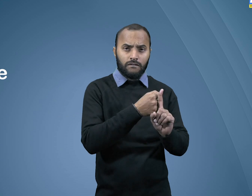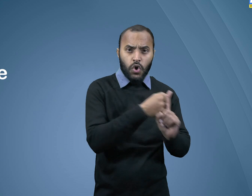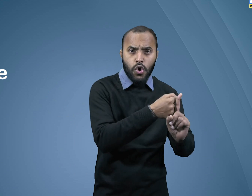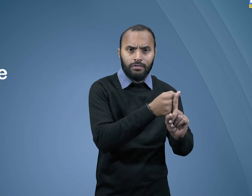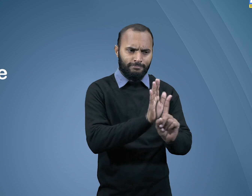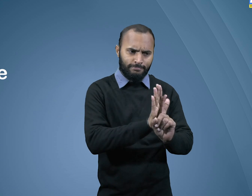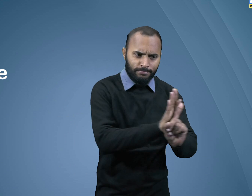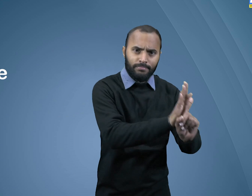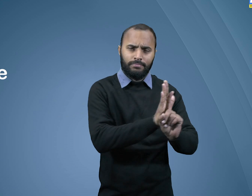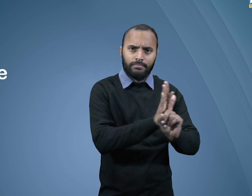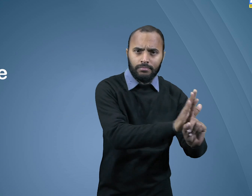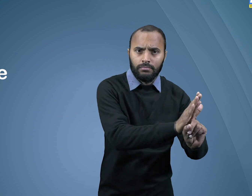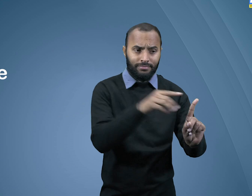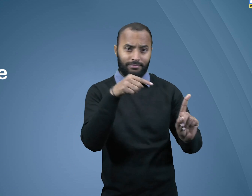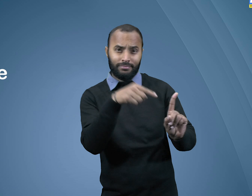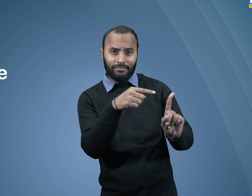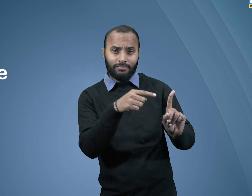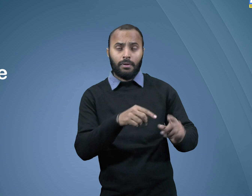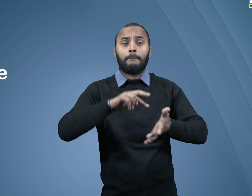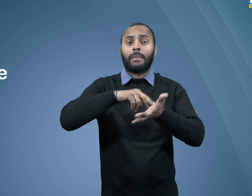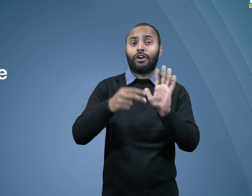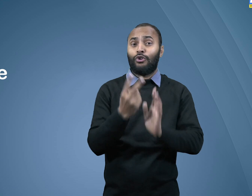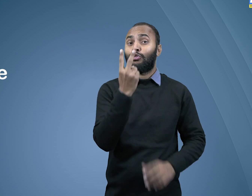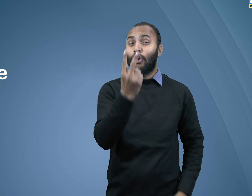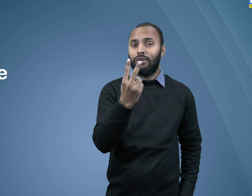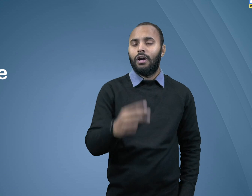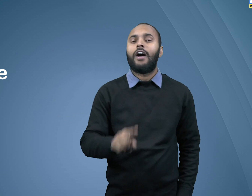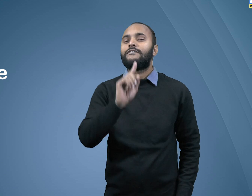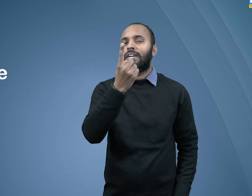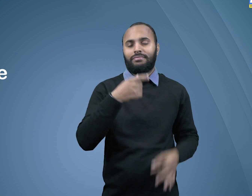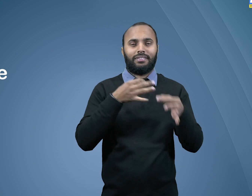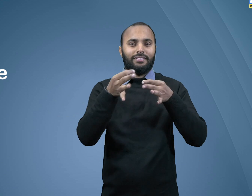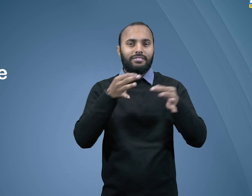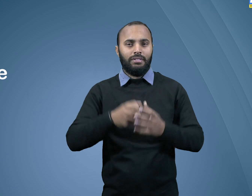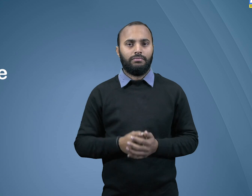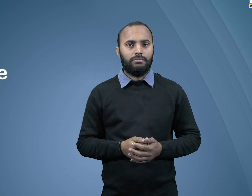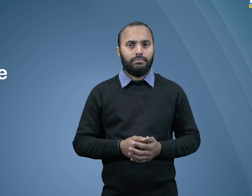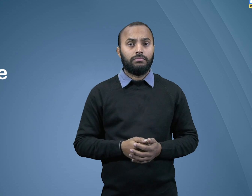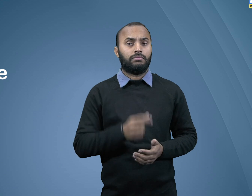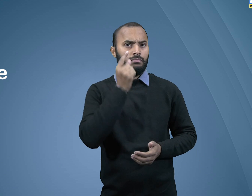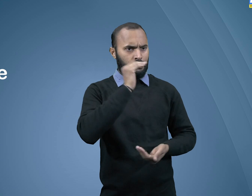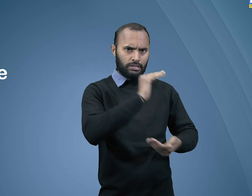Force, it carries two meaning. Let me explain with an example.